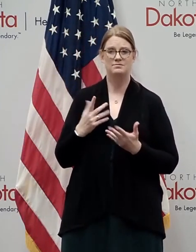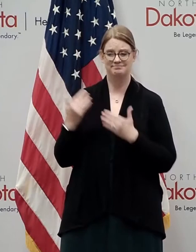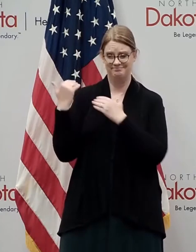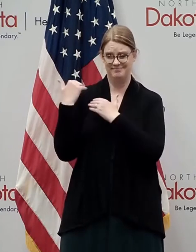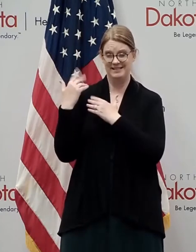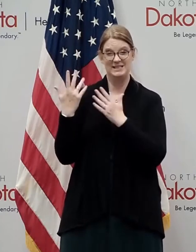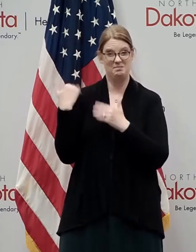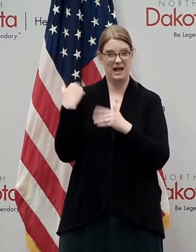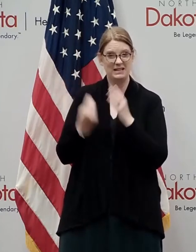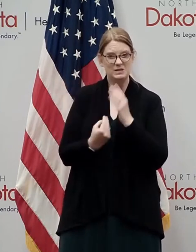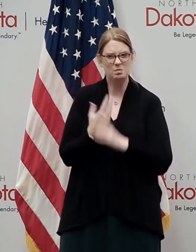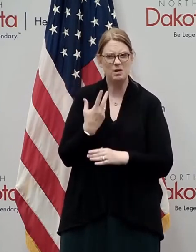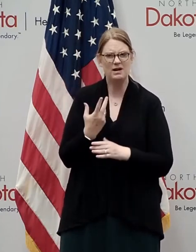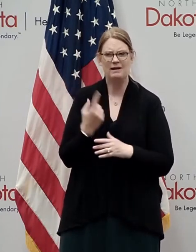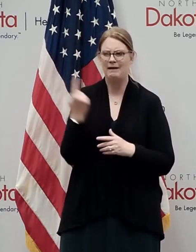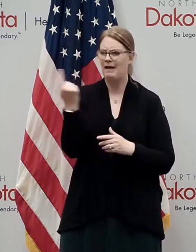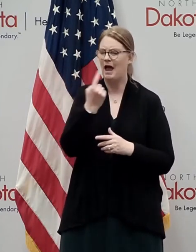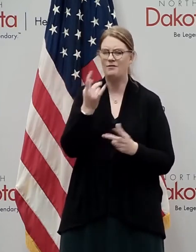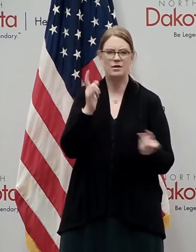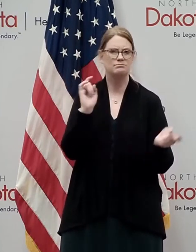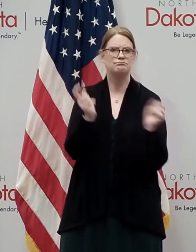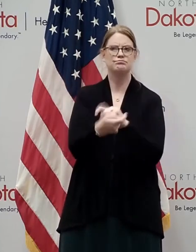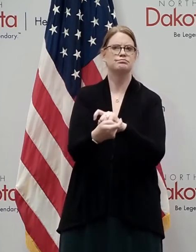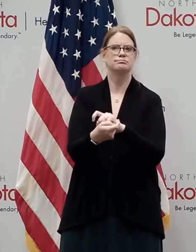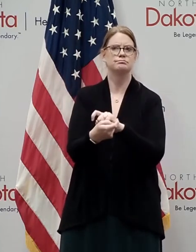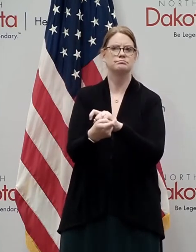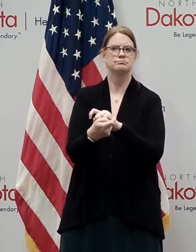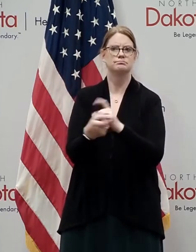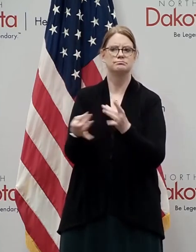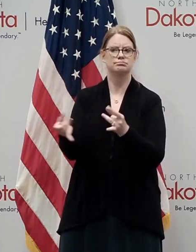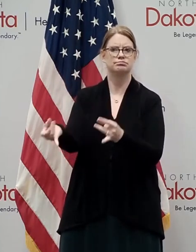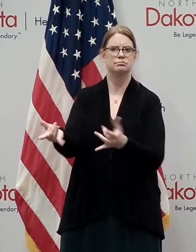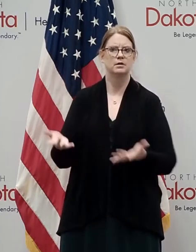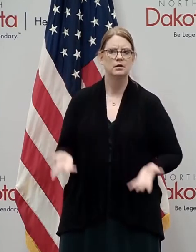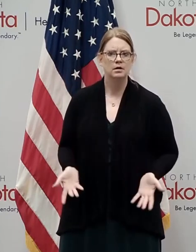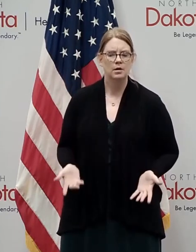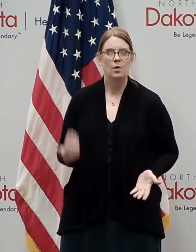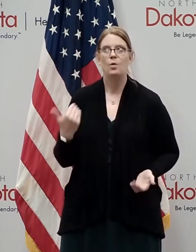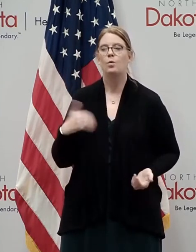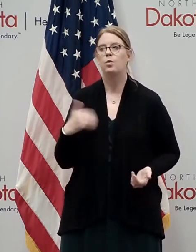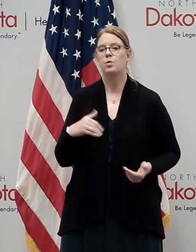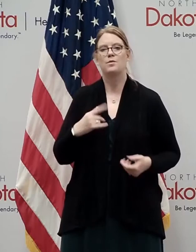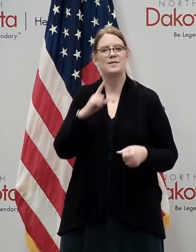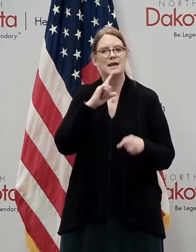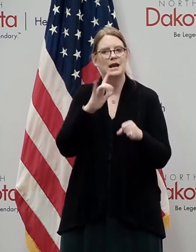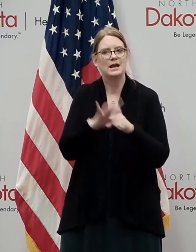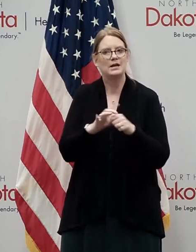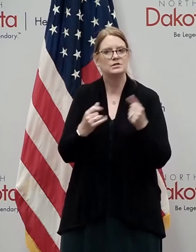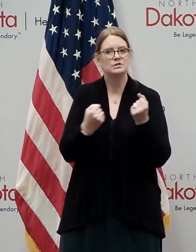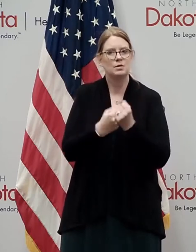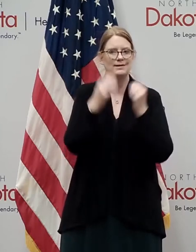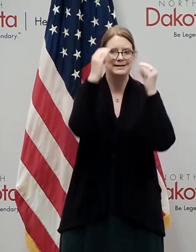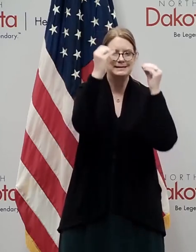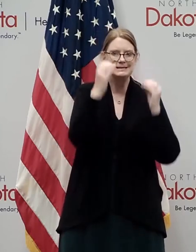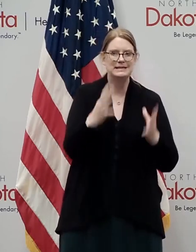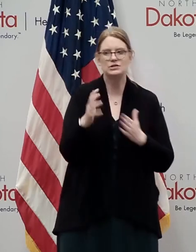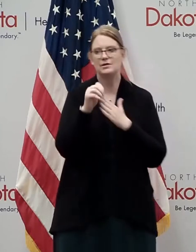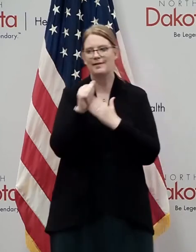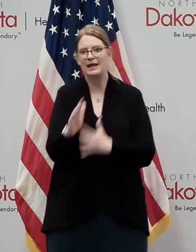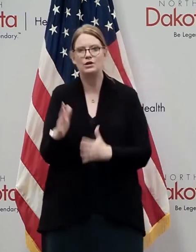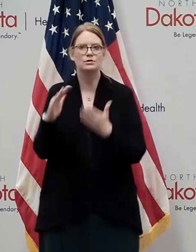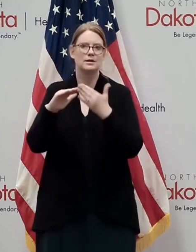this past spring in transitioning the students to a learning model. We couldn't have done it without the dedication, the support of teachers, leaders,